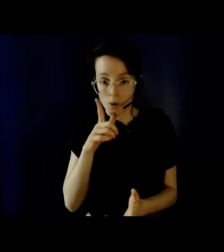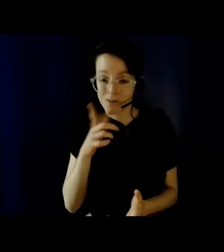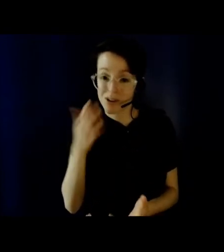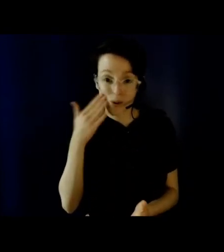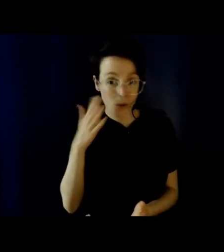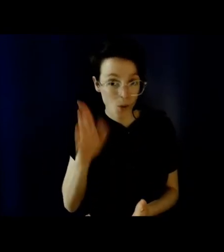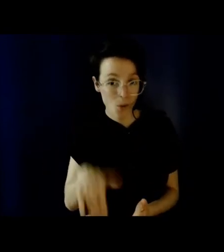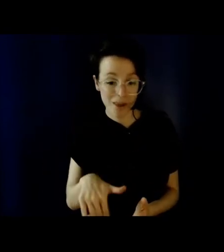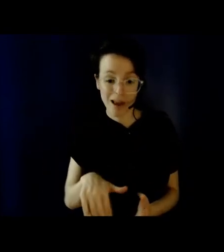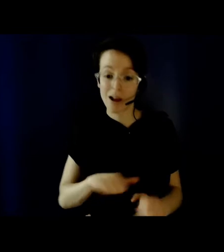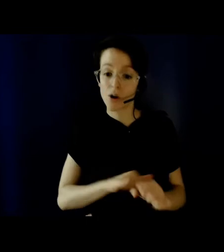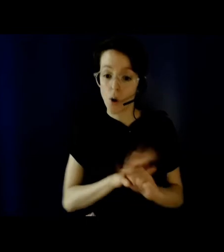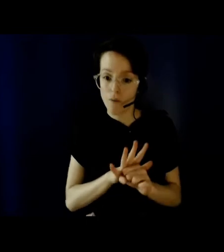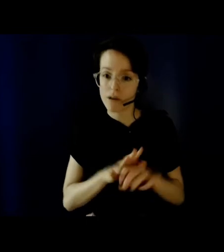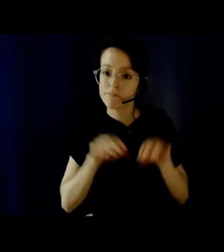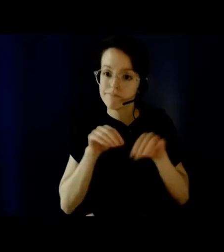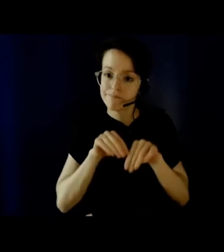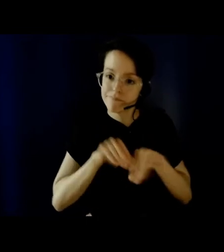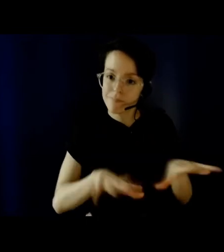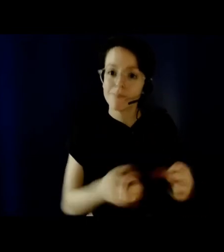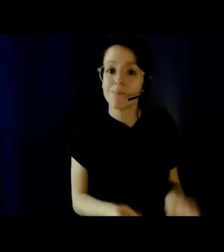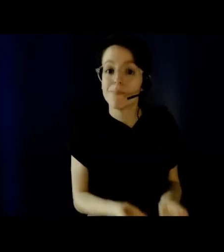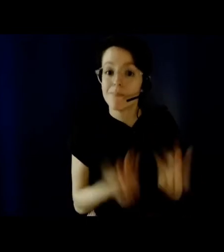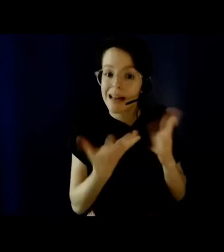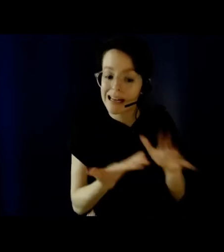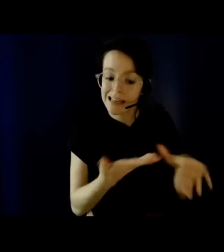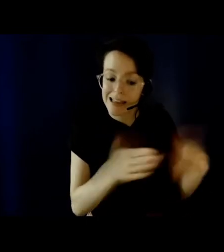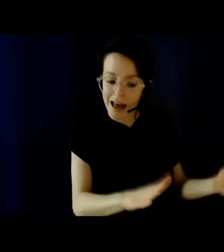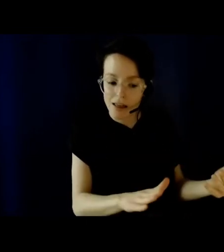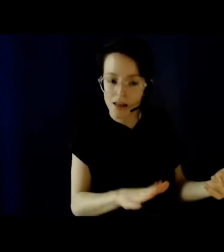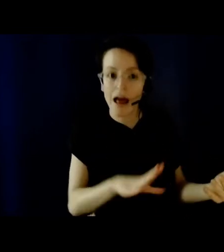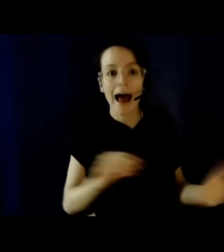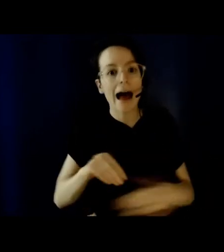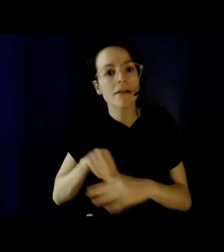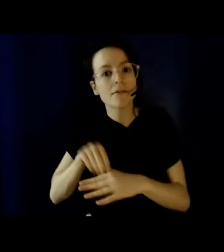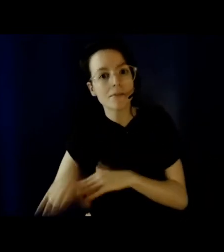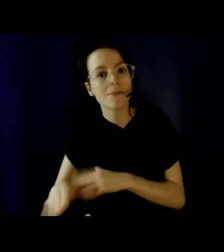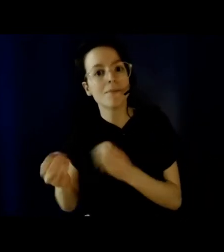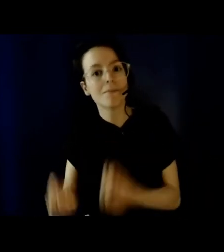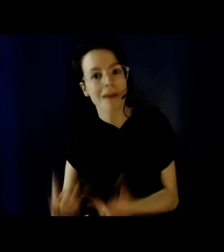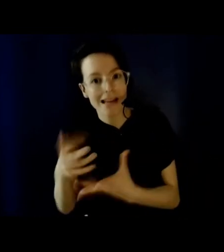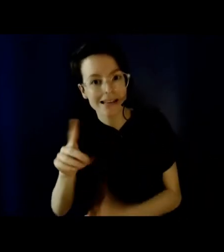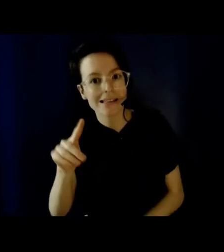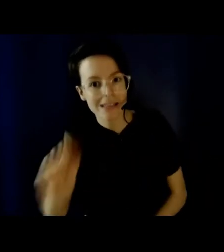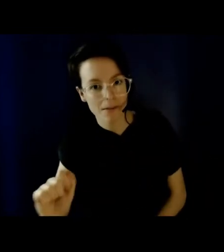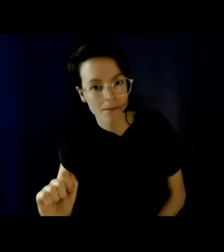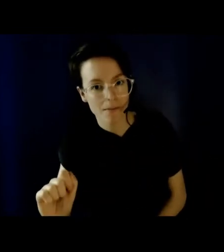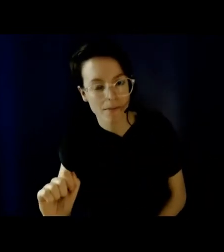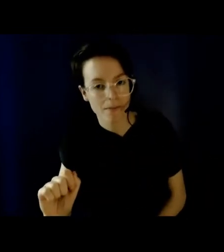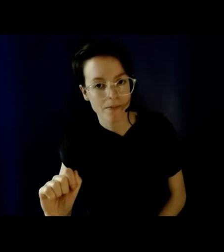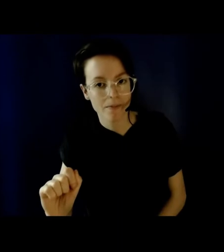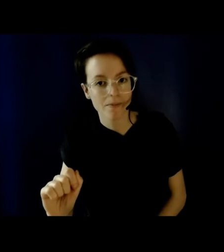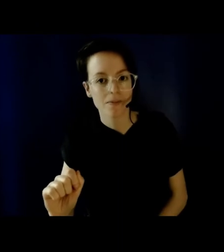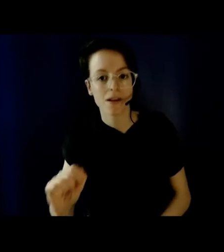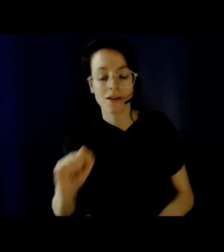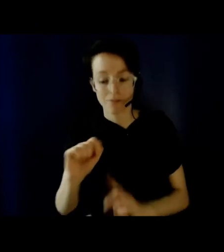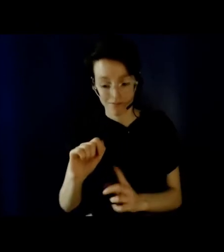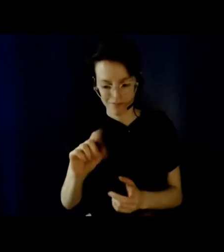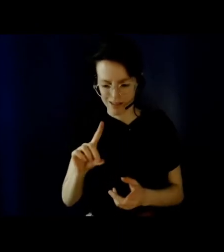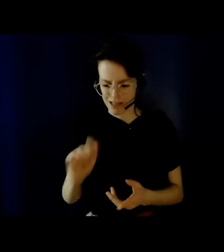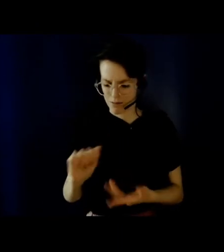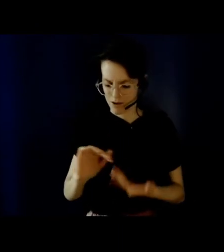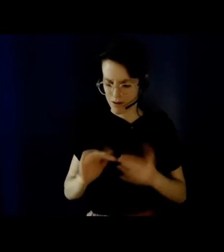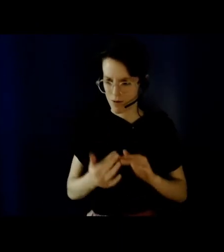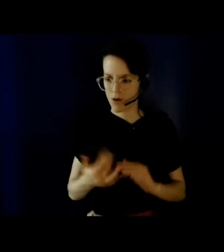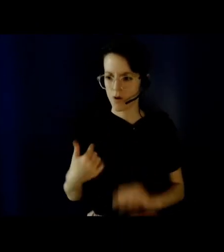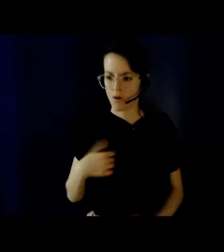but a mass disabling event, that it continues to be a mass disabling event. It's not over. And only in the disability community do we have a